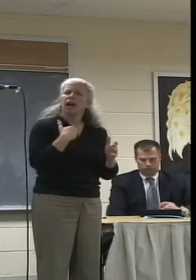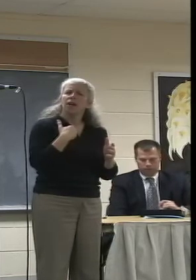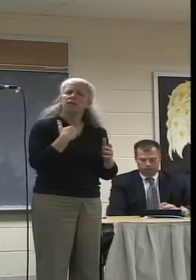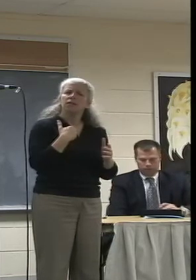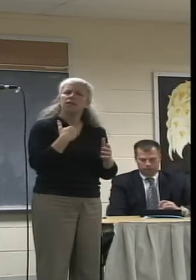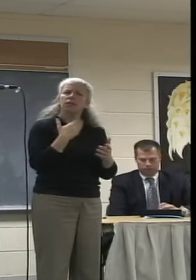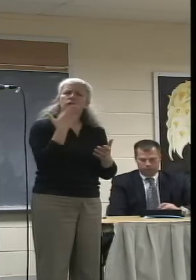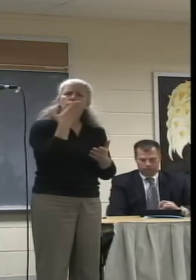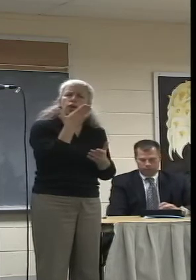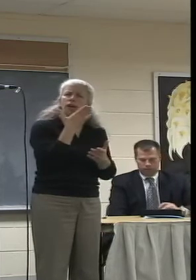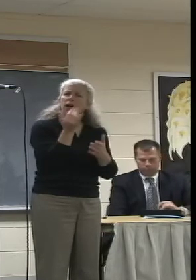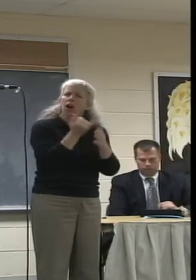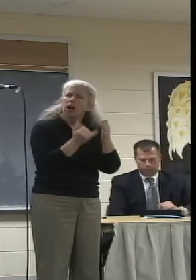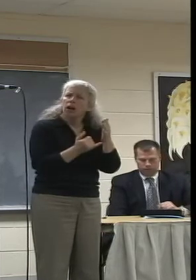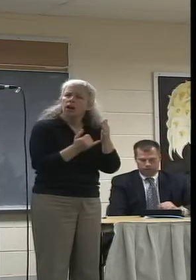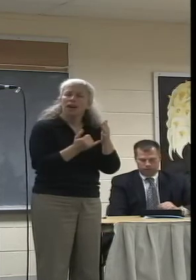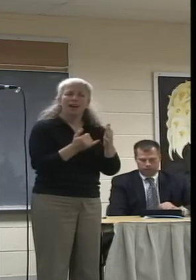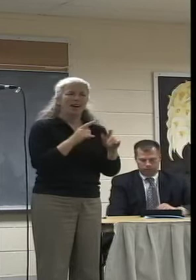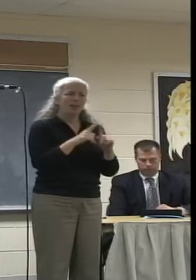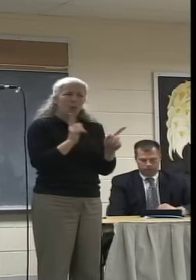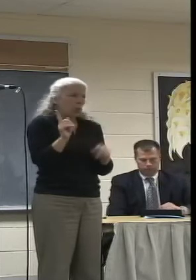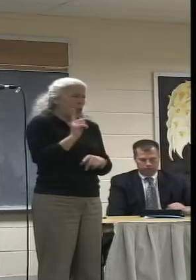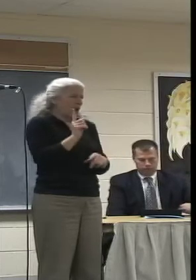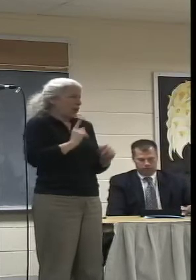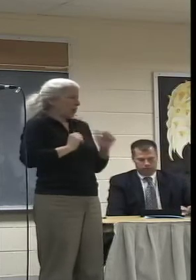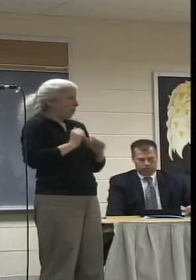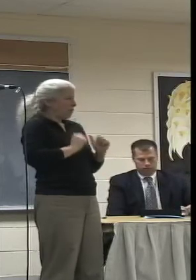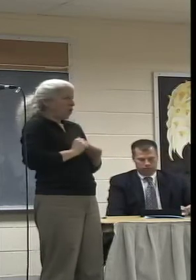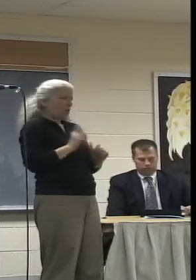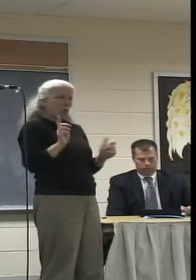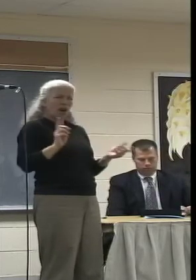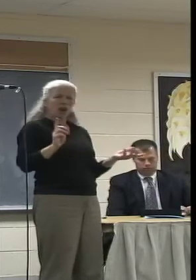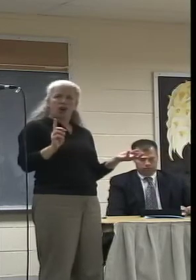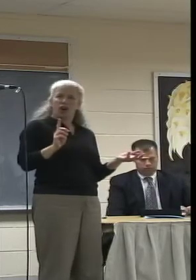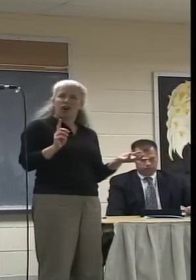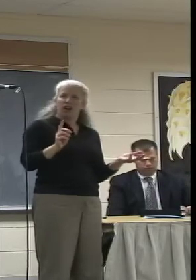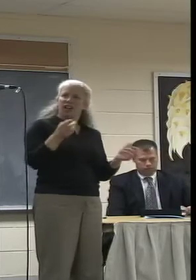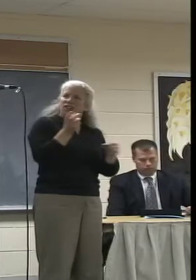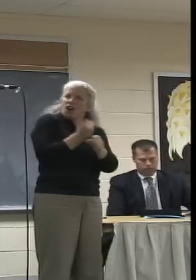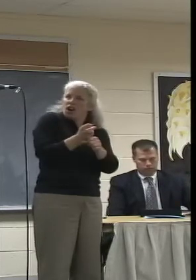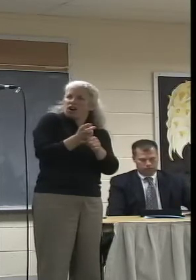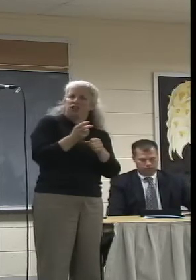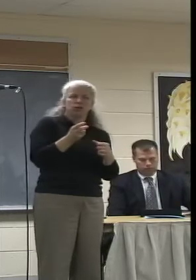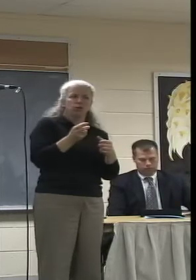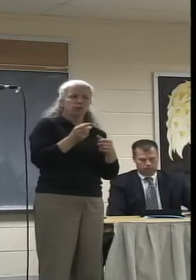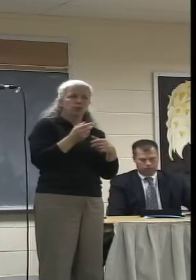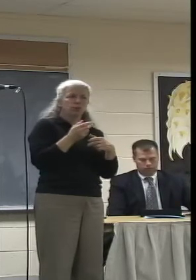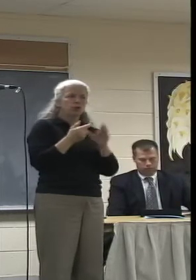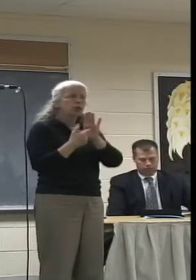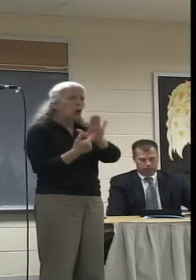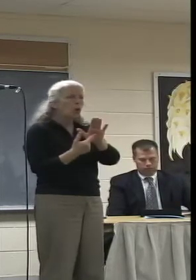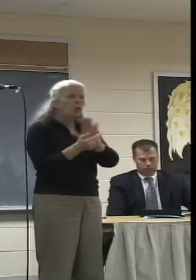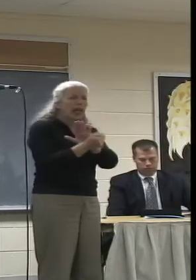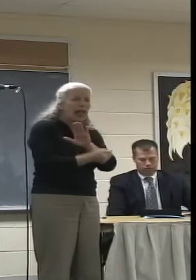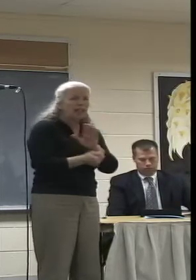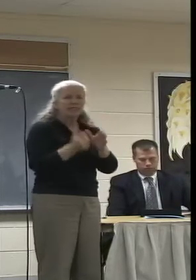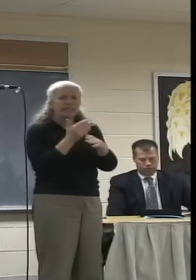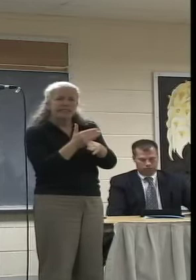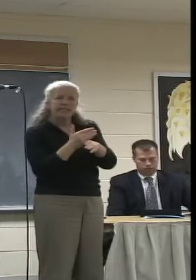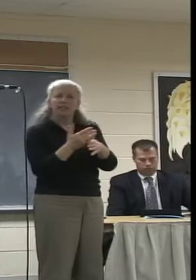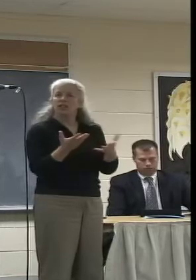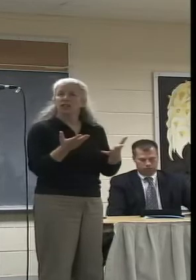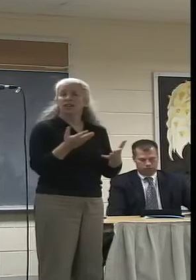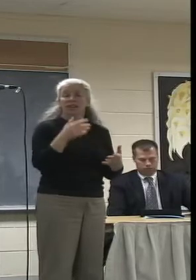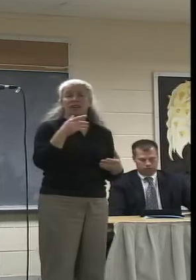but there are very few venues for people to share their talents. And public